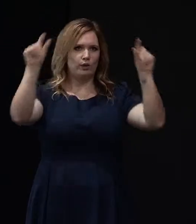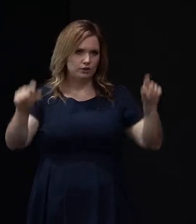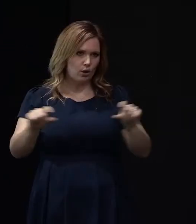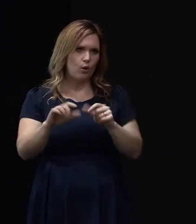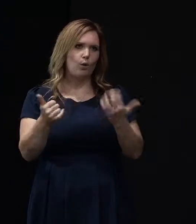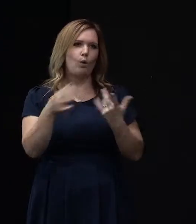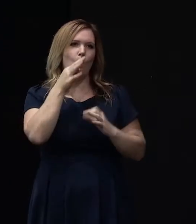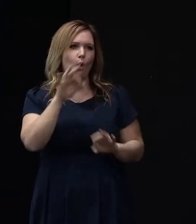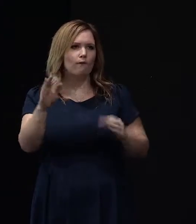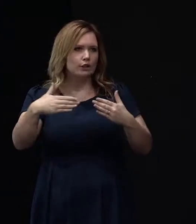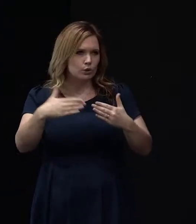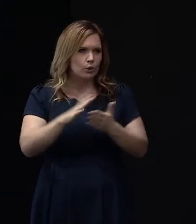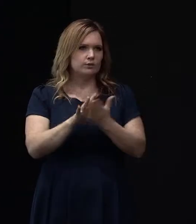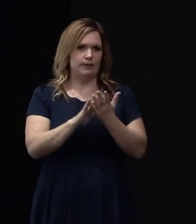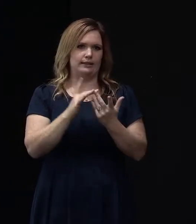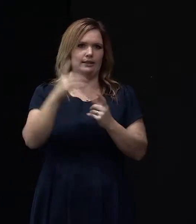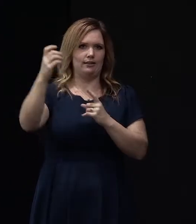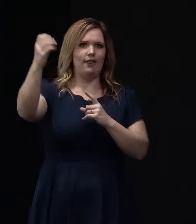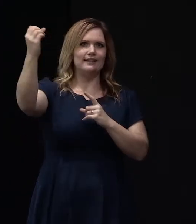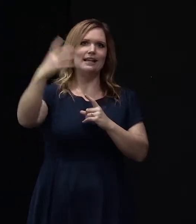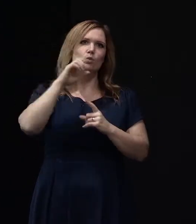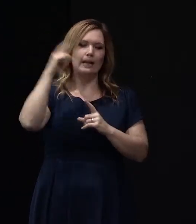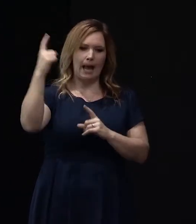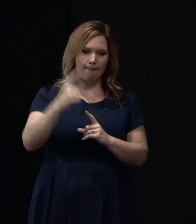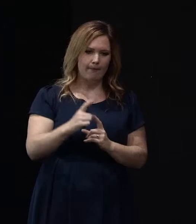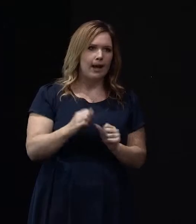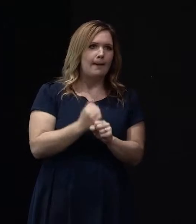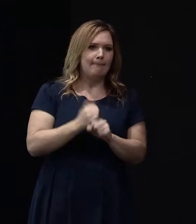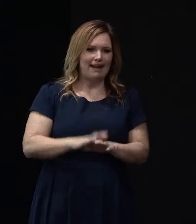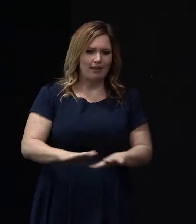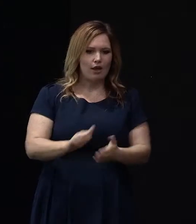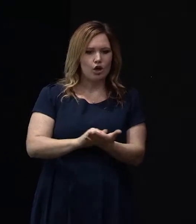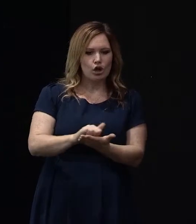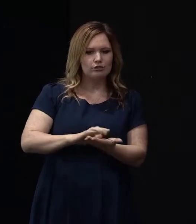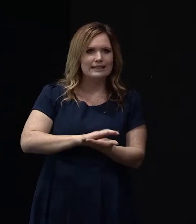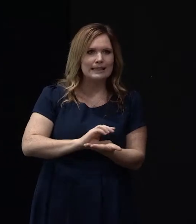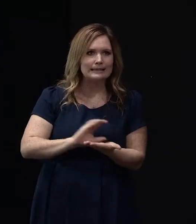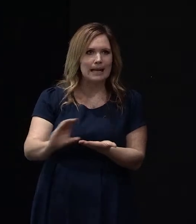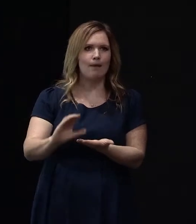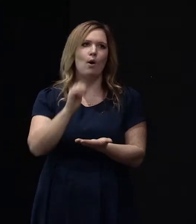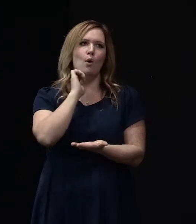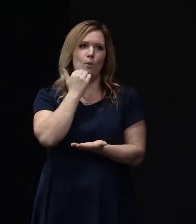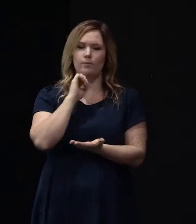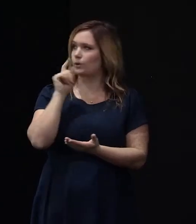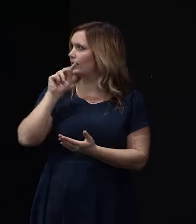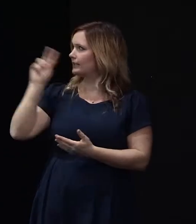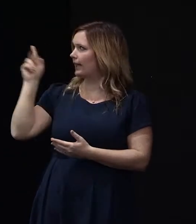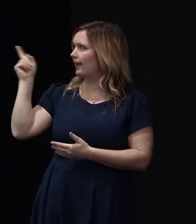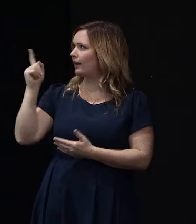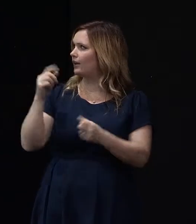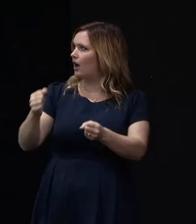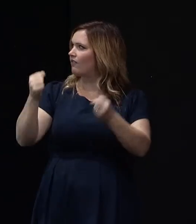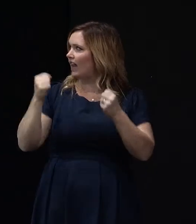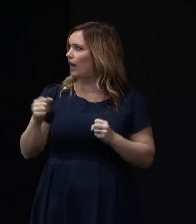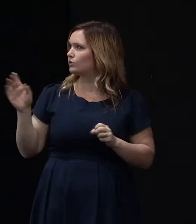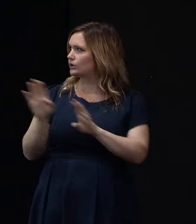doors, they're the ones that the sun comes in and warms up the slab. This house that you see the living room of there is exactly that